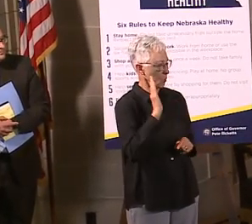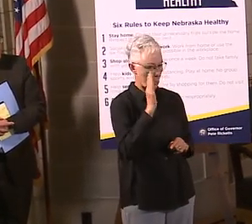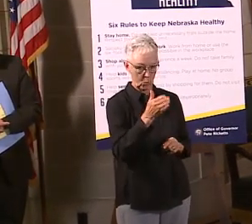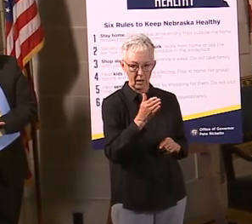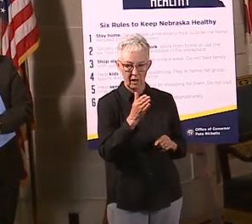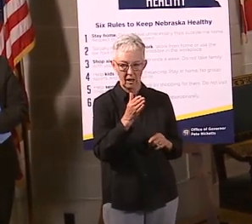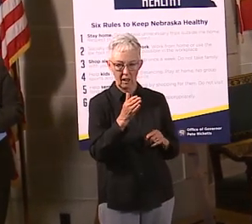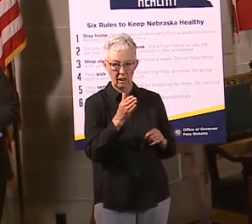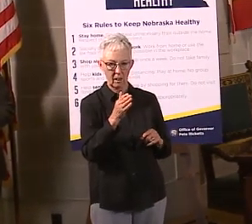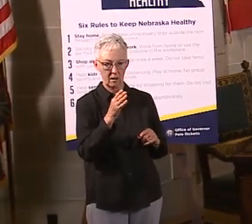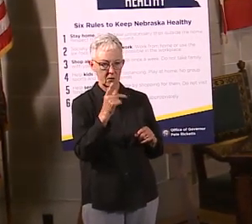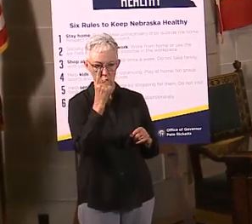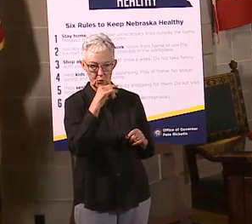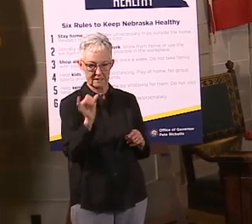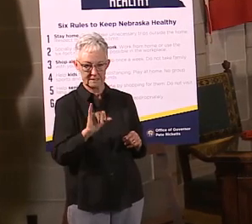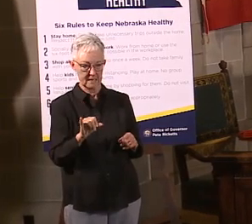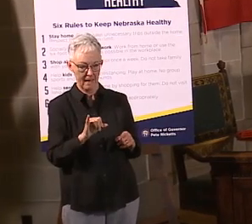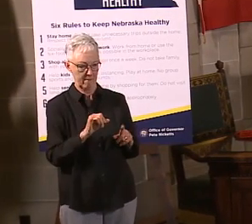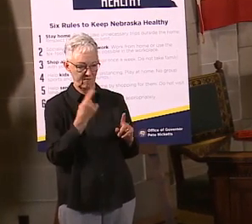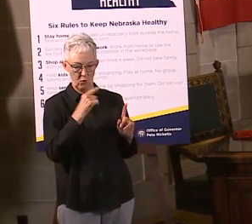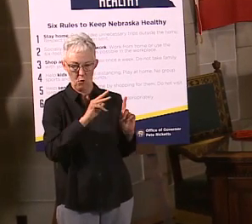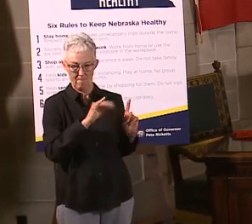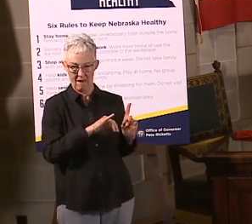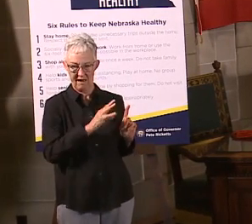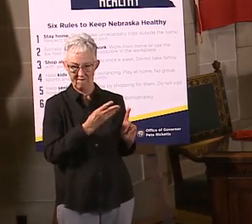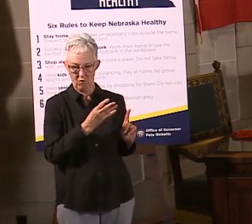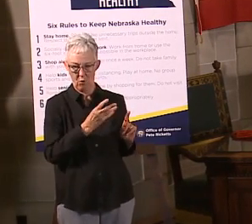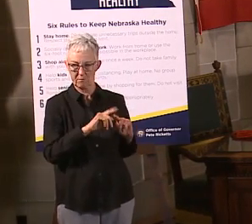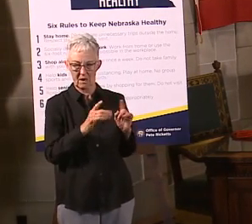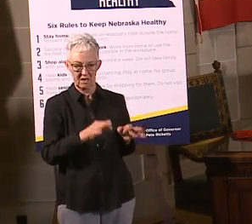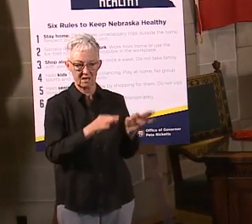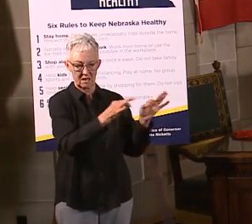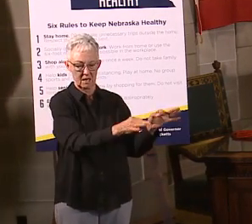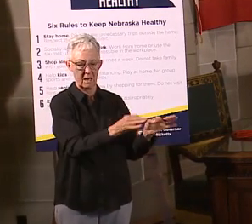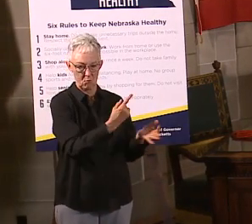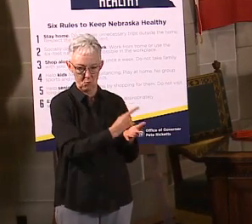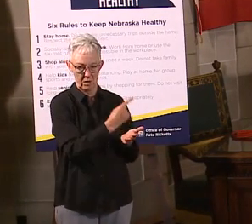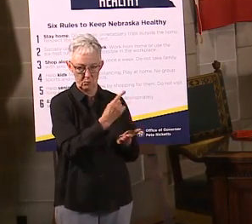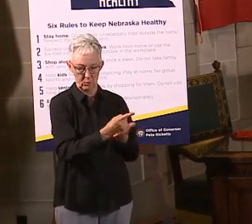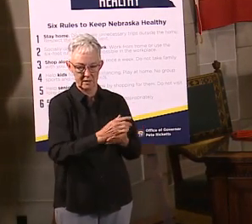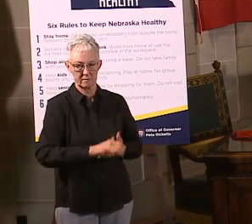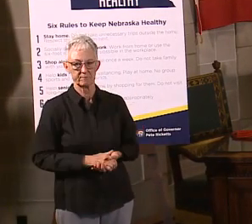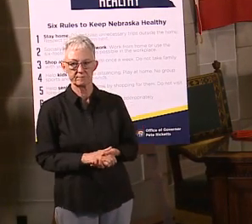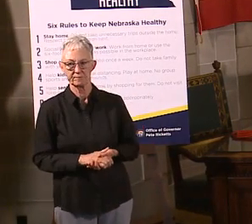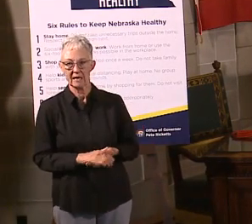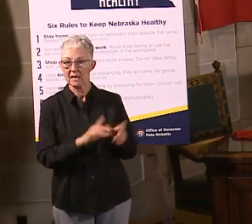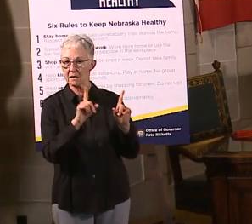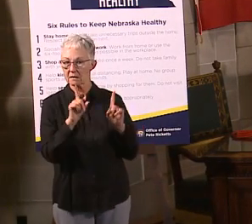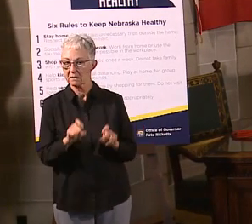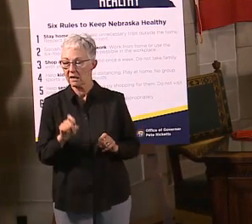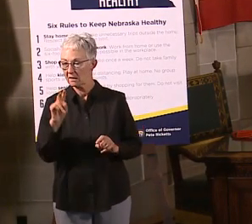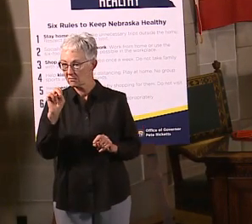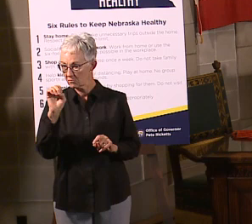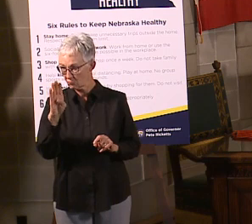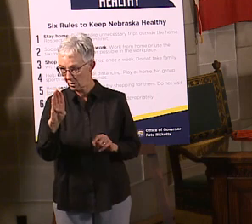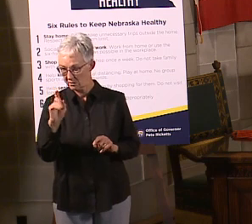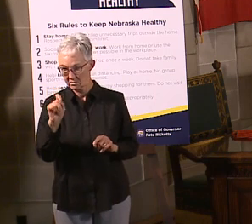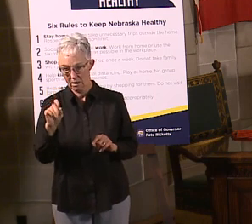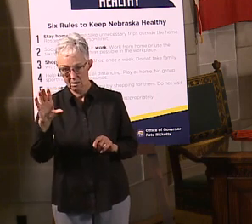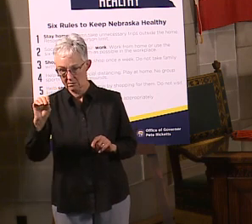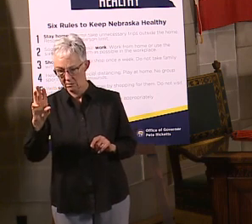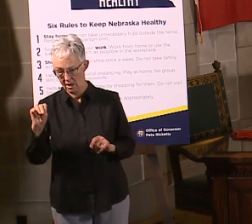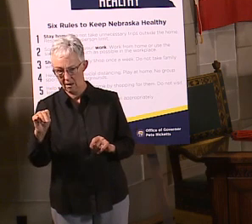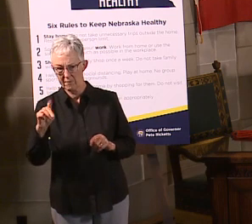delayed by that extra week. Also, testnebraska.com. I want to remind people, again, there is no charge for taking that test at nebraska